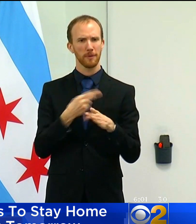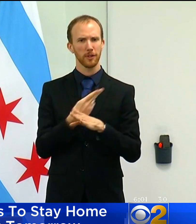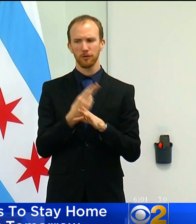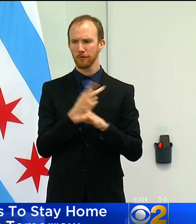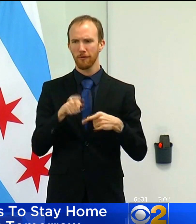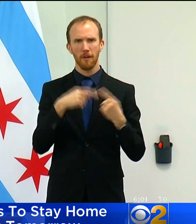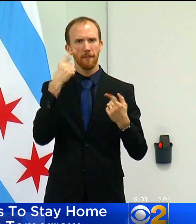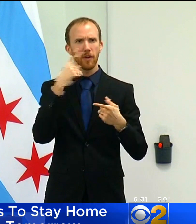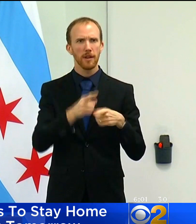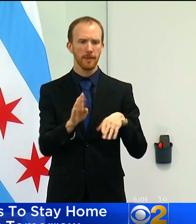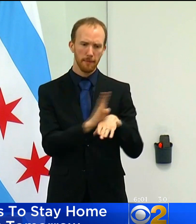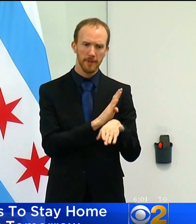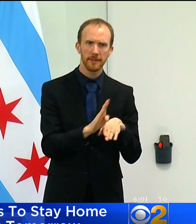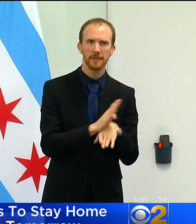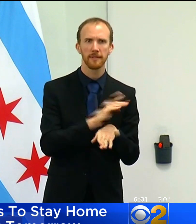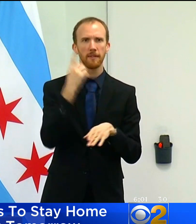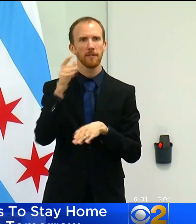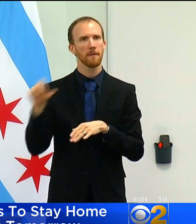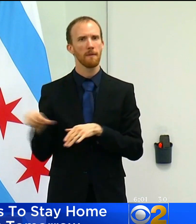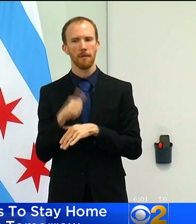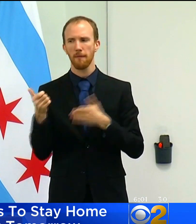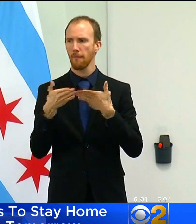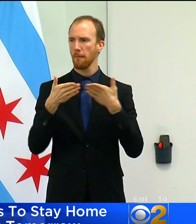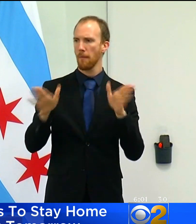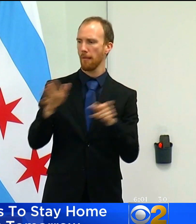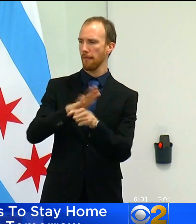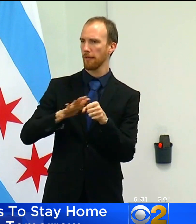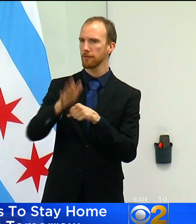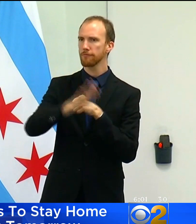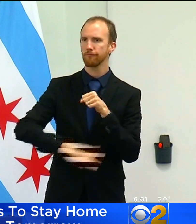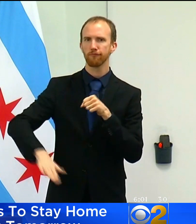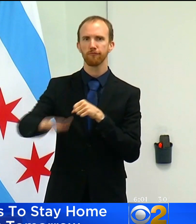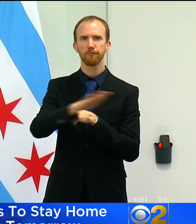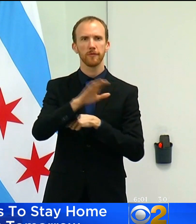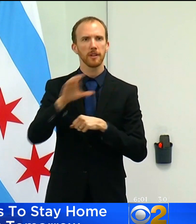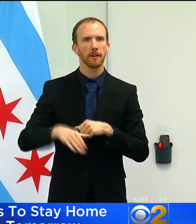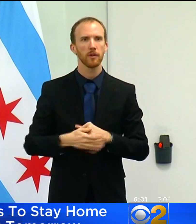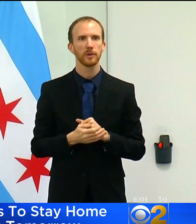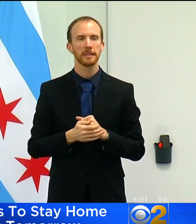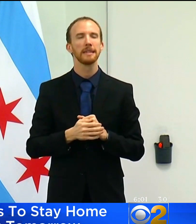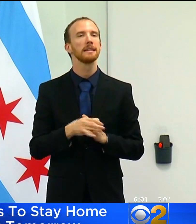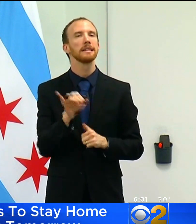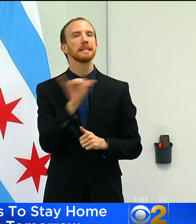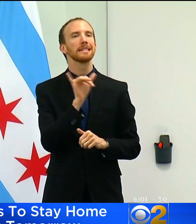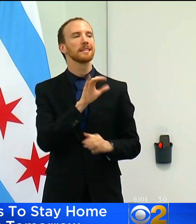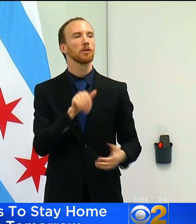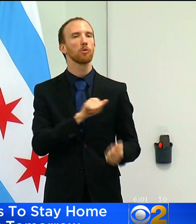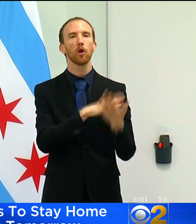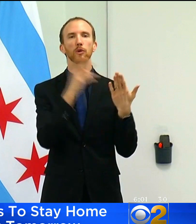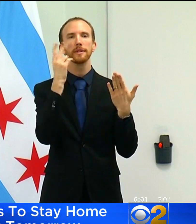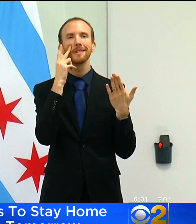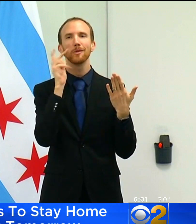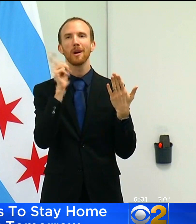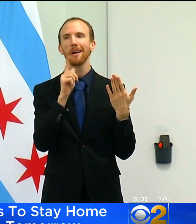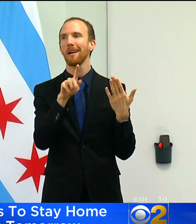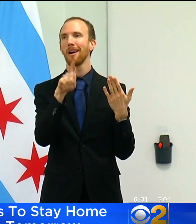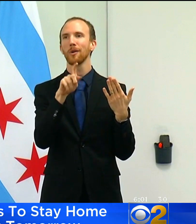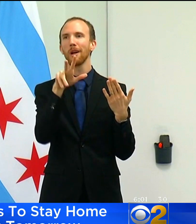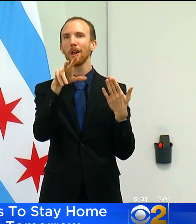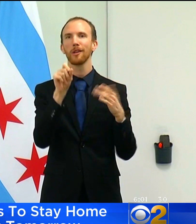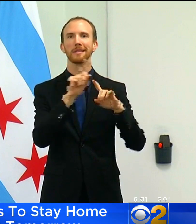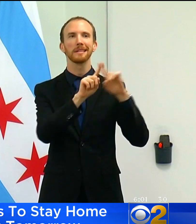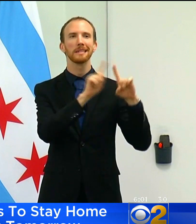our businesses and public spaces across our city. This is the same approach that over 130 schools in